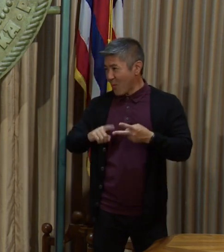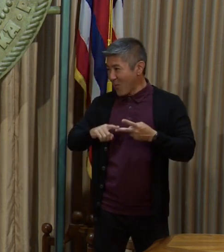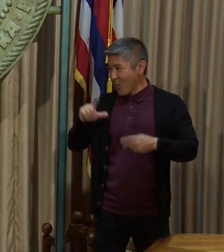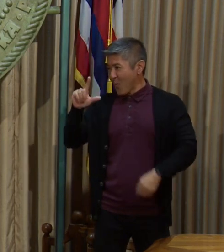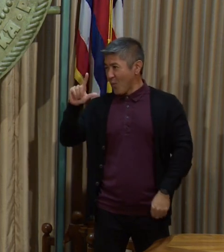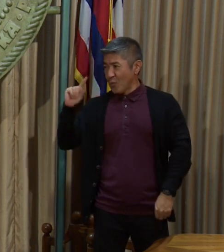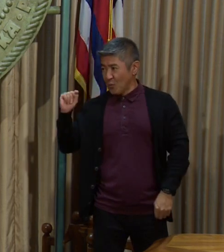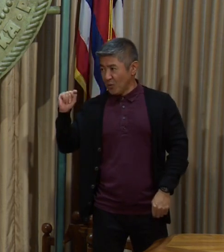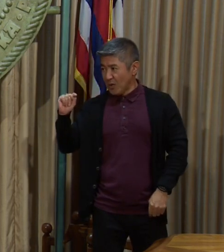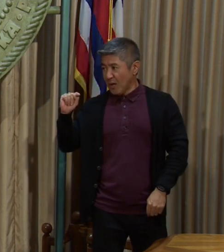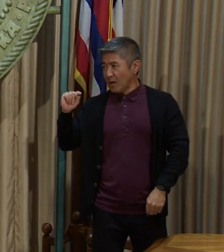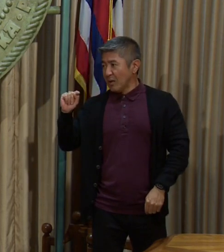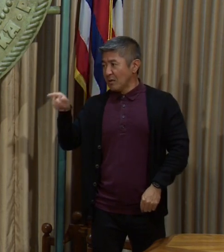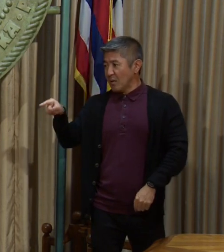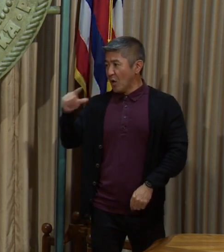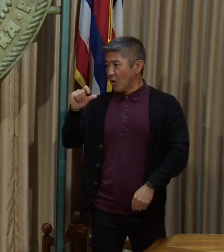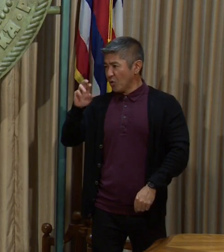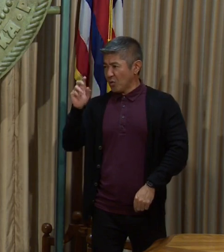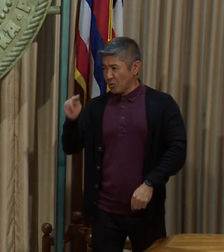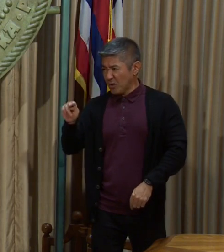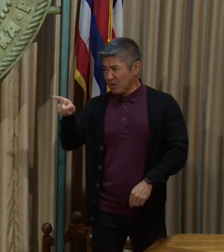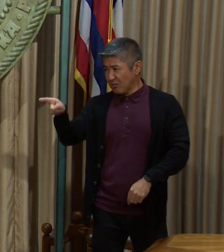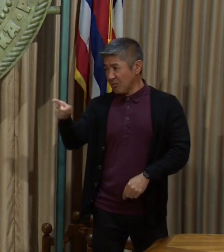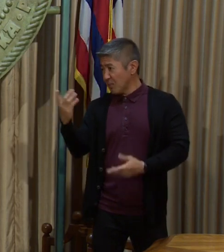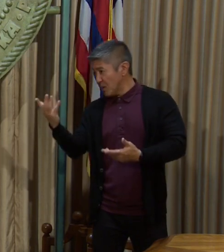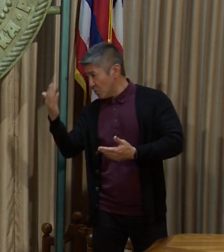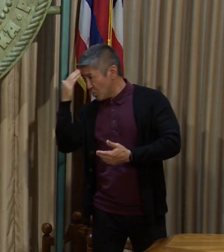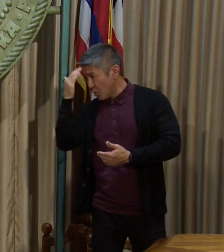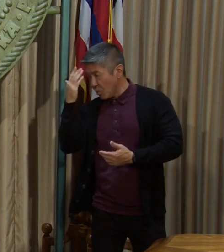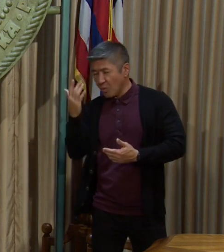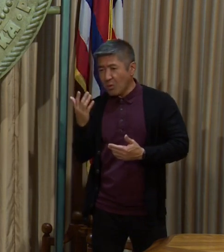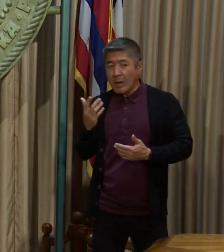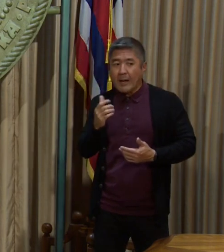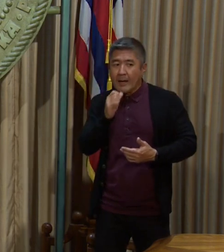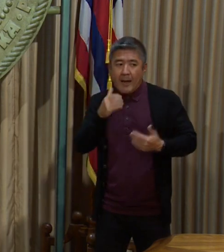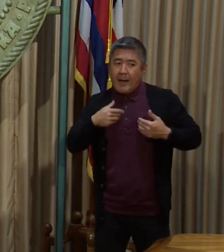I don't have the vendors, and we definitely can provide that information.